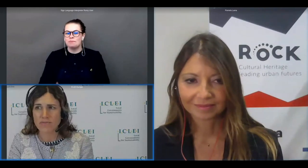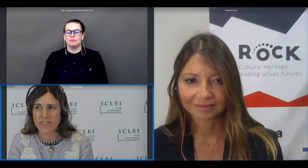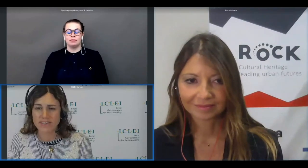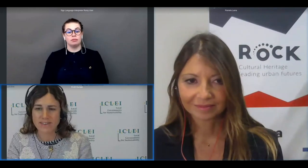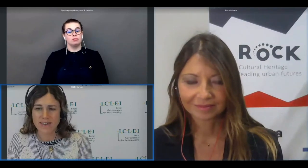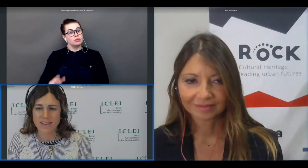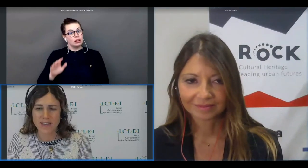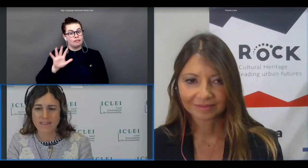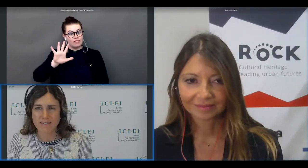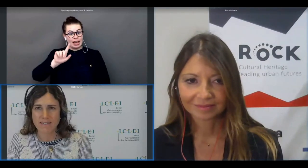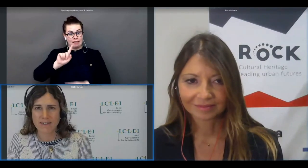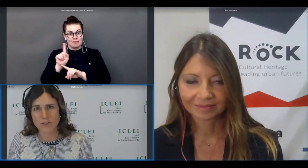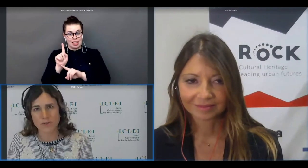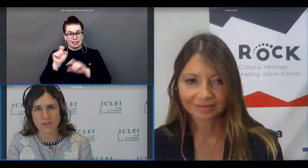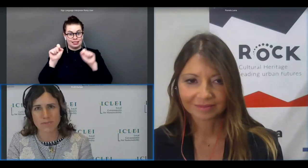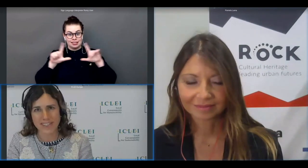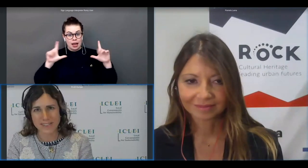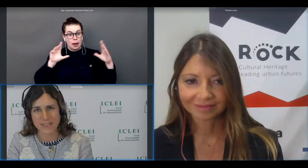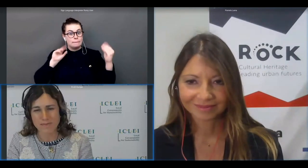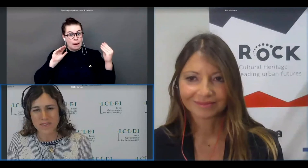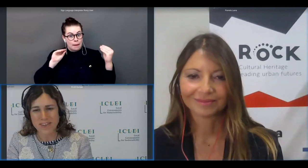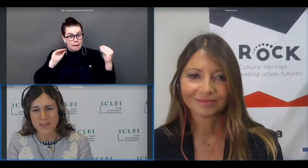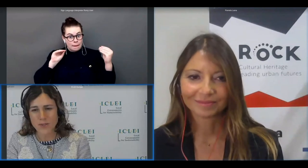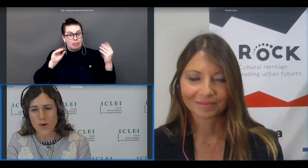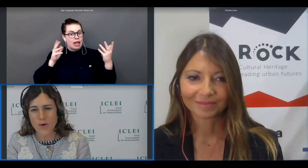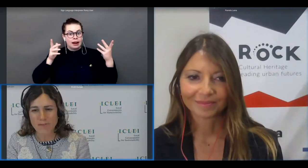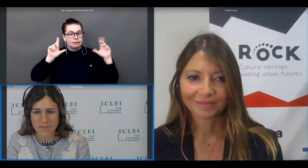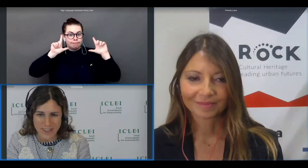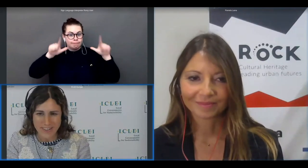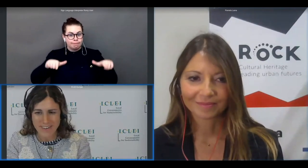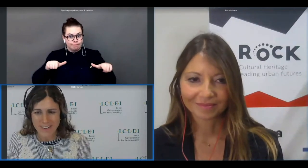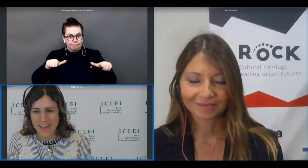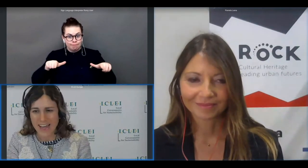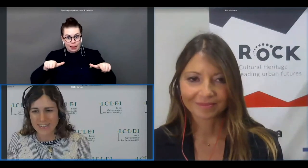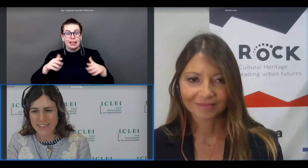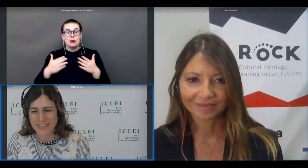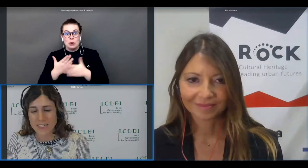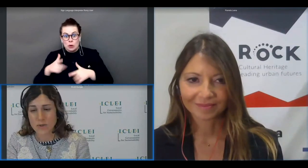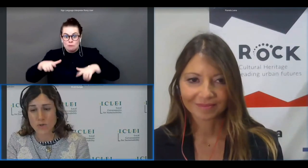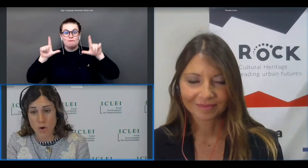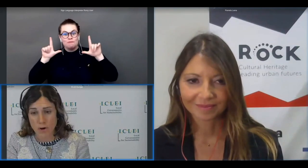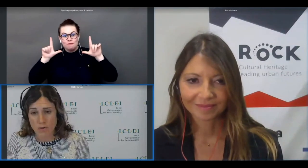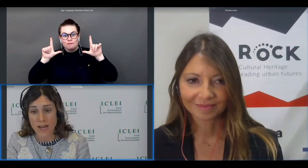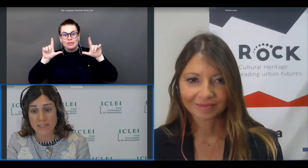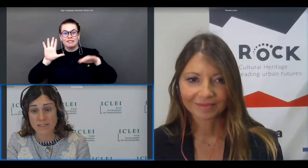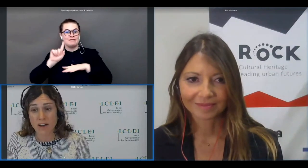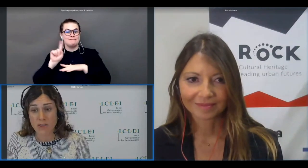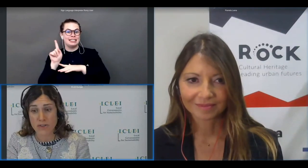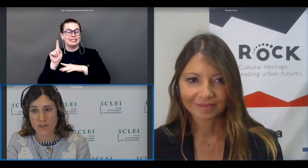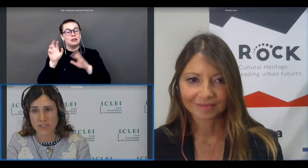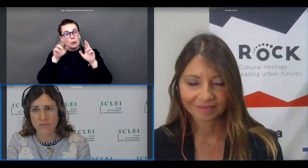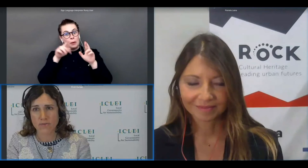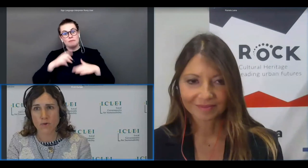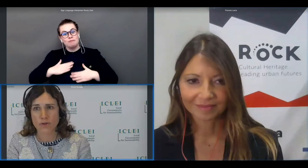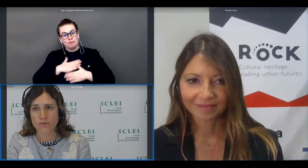five minutes and then a new date begins so have fun and see you tomorrow at 9